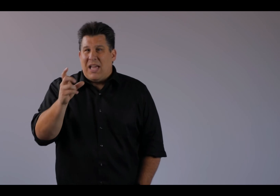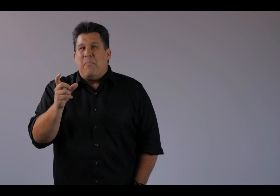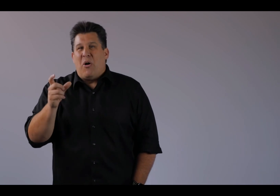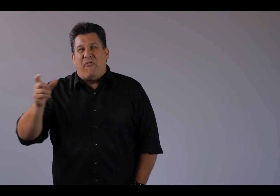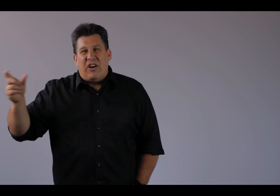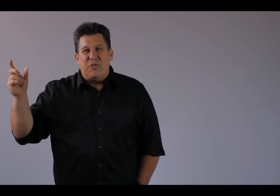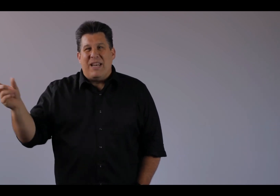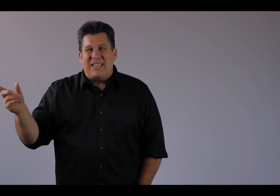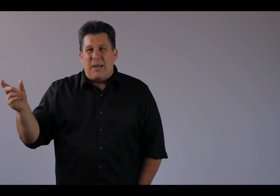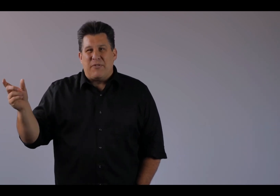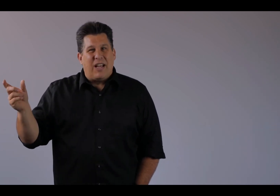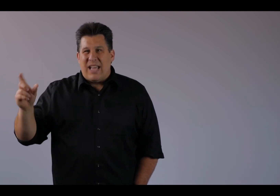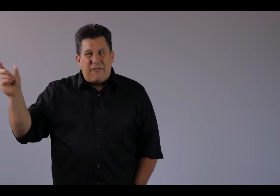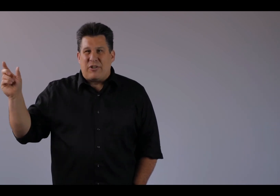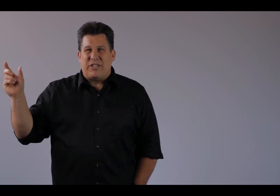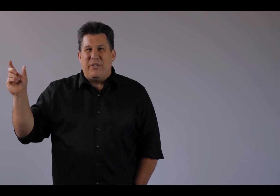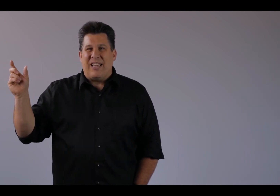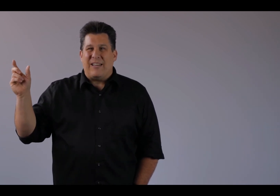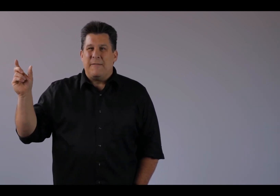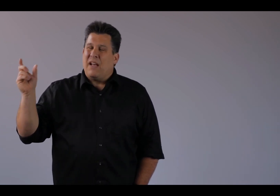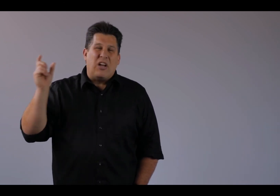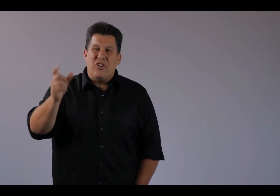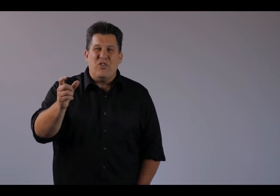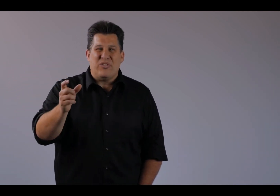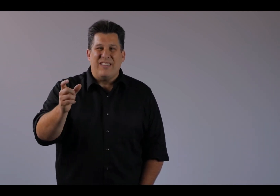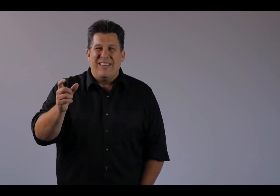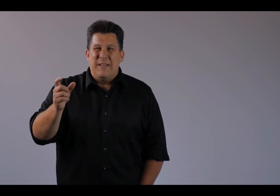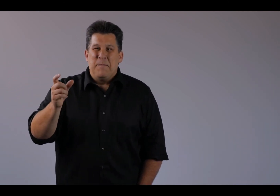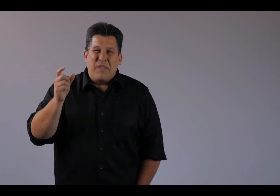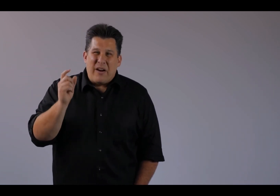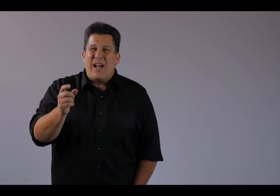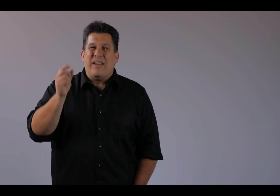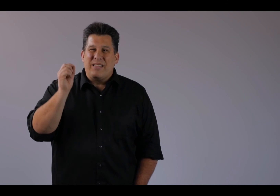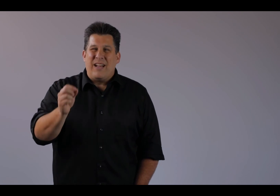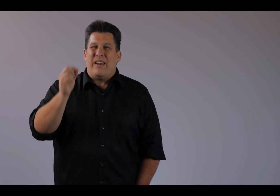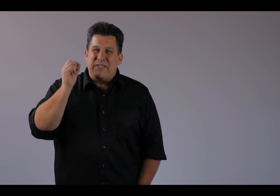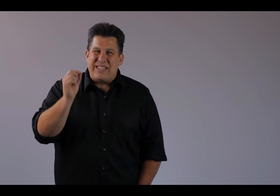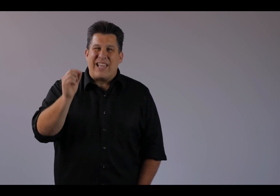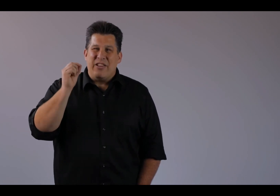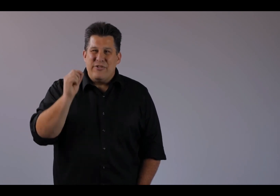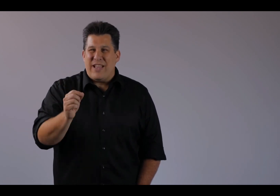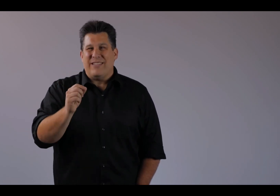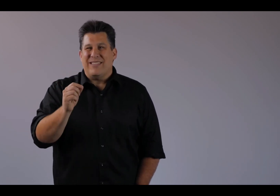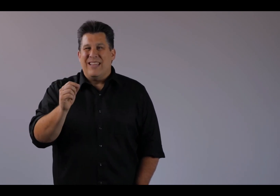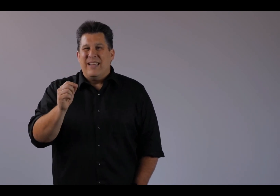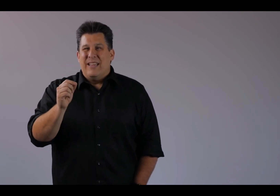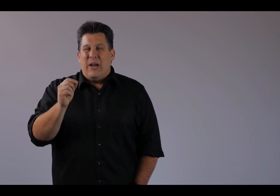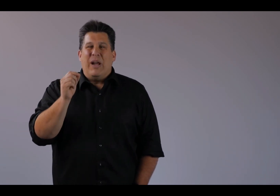light bulb far too many times for God to ever trust you again. I've got good news. Our God is the God of second chances. And when